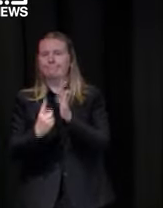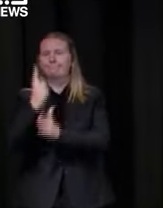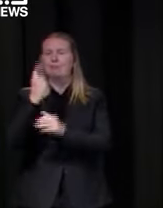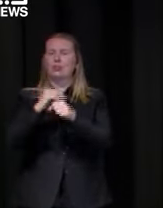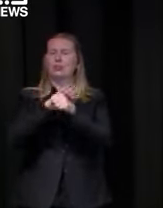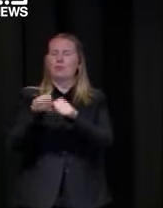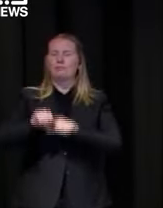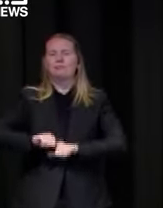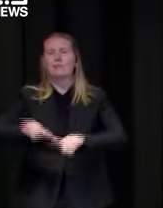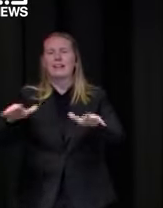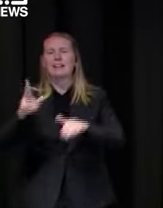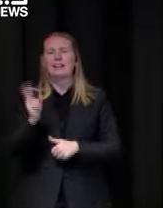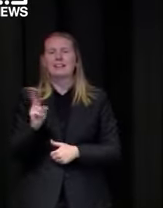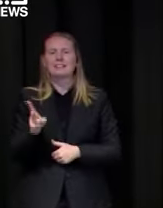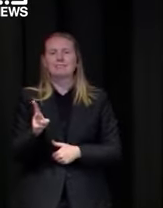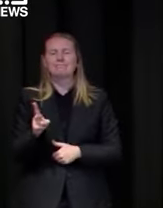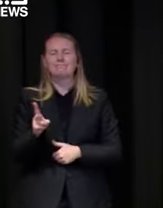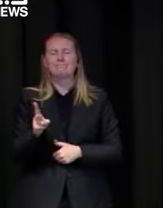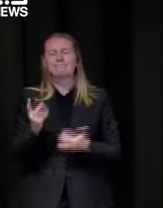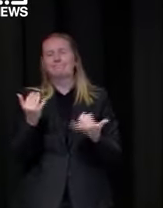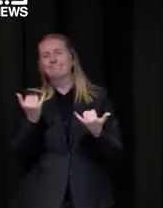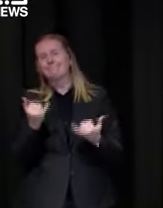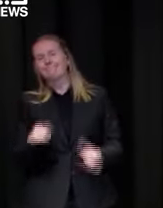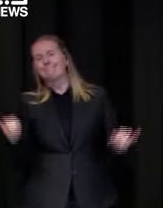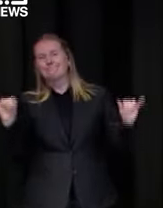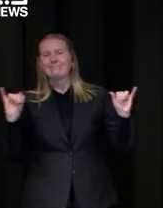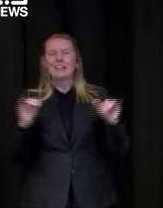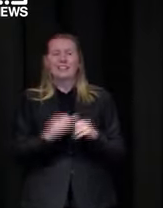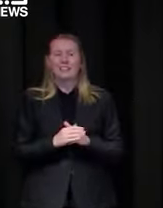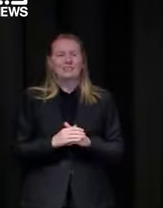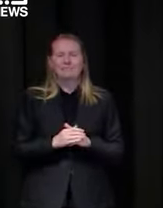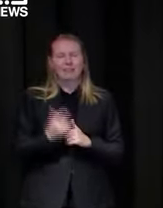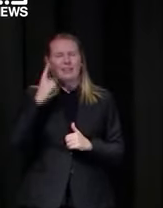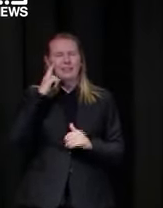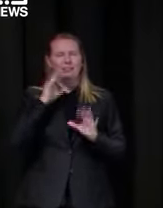the outbreaks happened at the wrong time of year for football i don't expect that will happen again